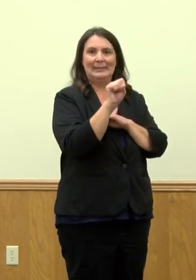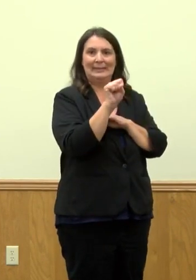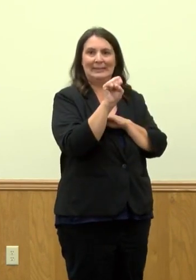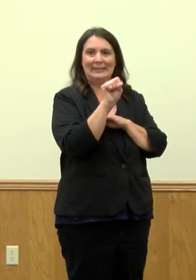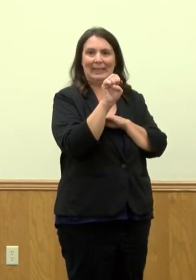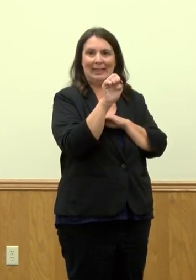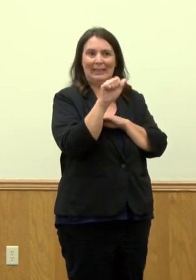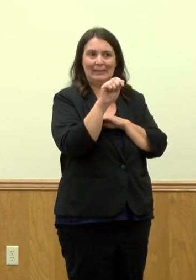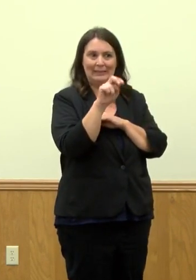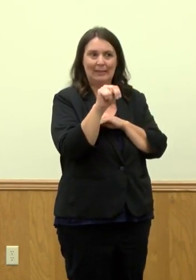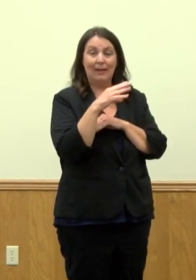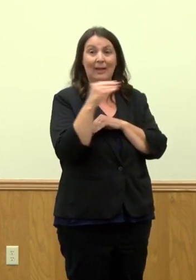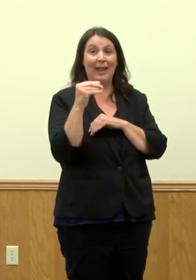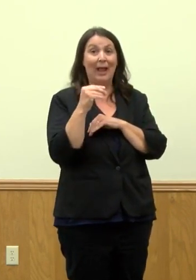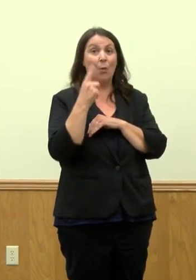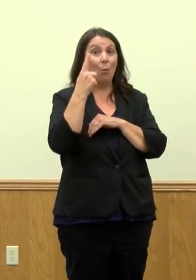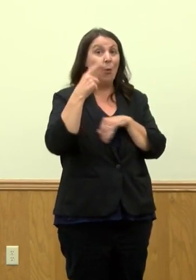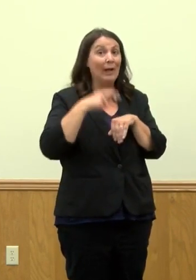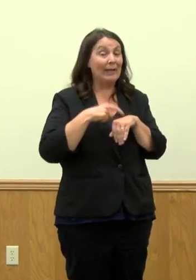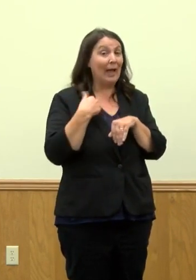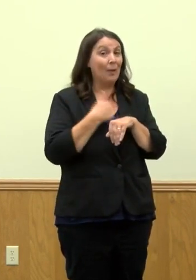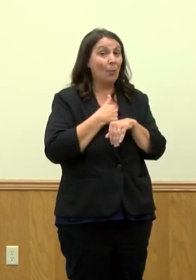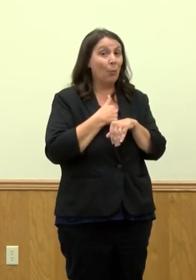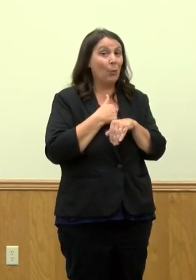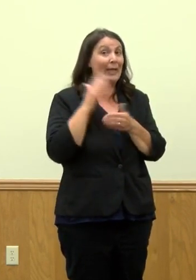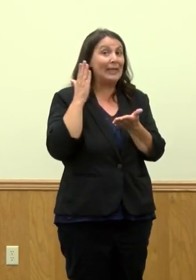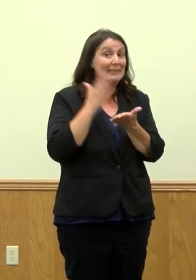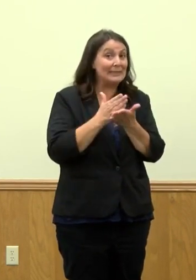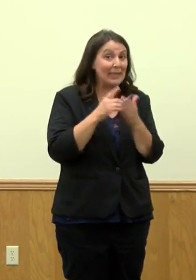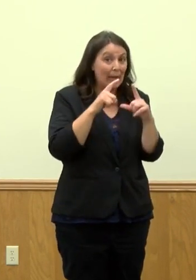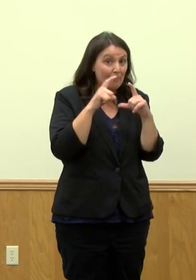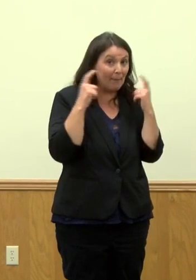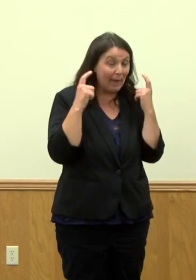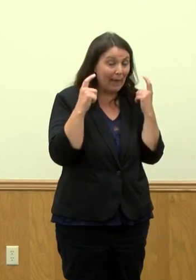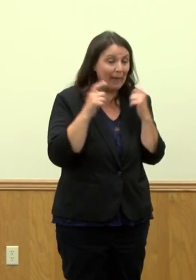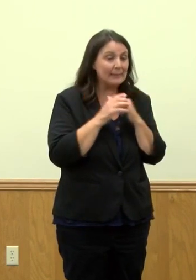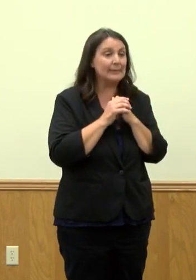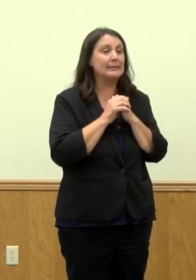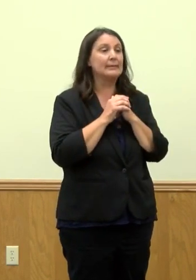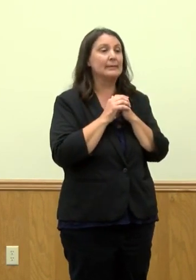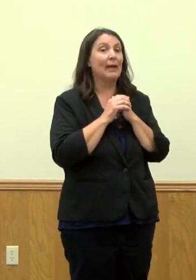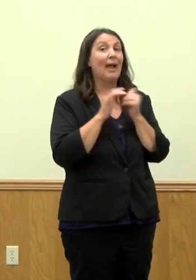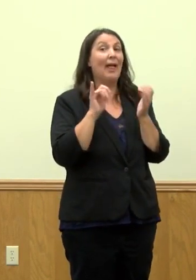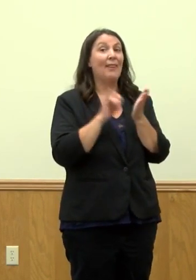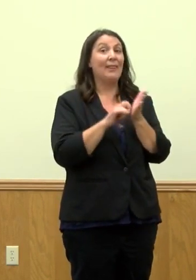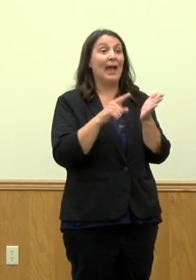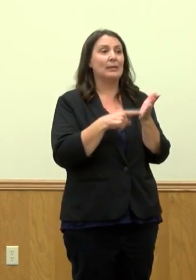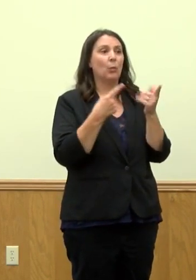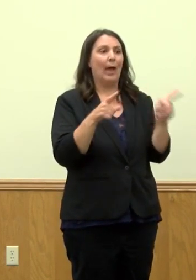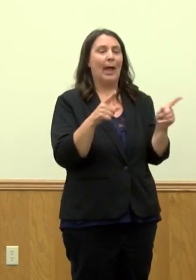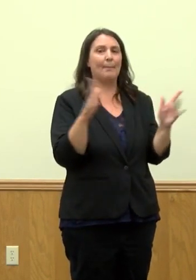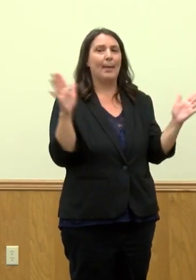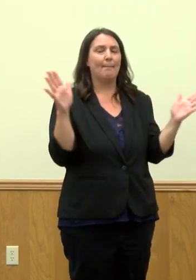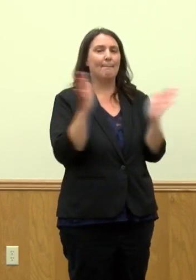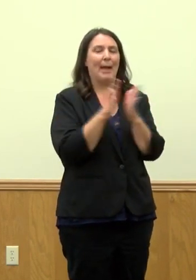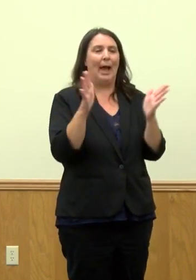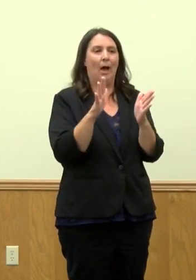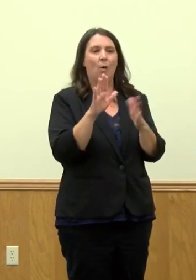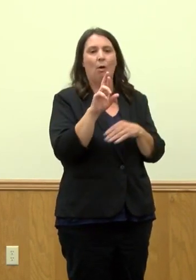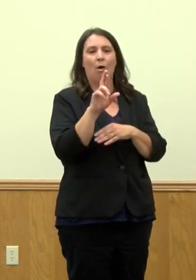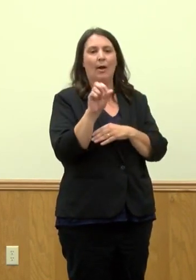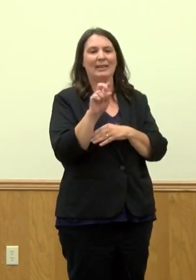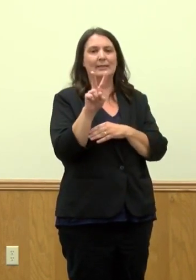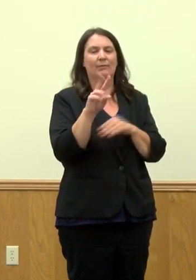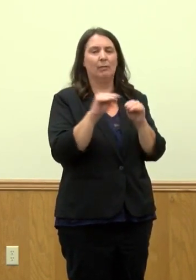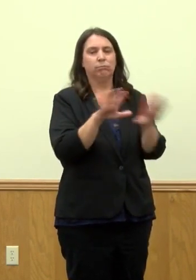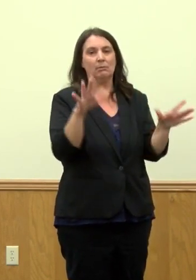period where we stopped universal masking and some of our precautions went down, and it made a ripe environment for RSV to take hold.